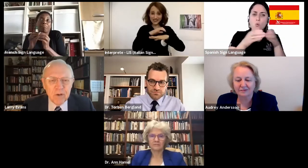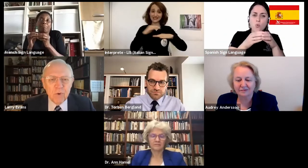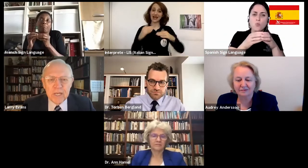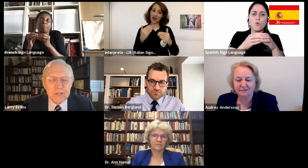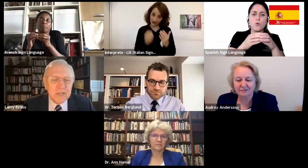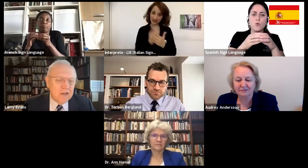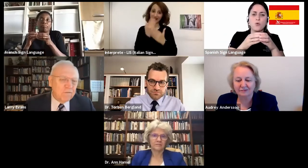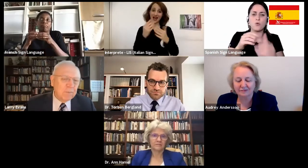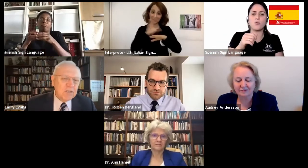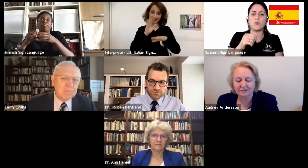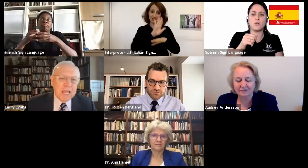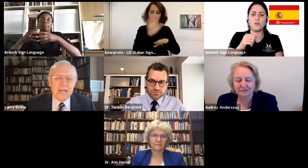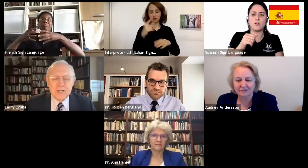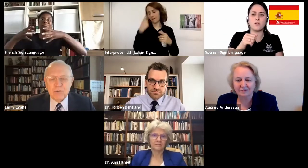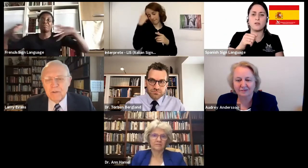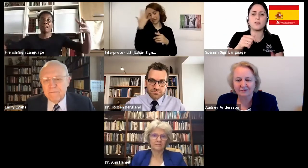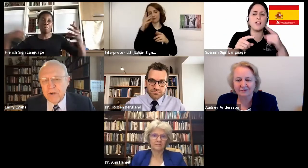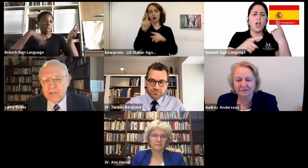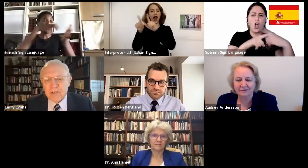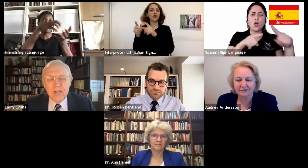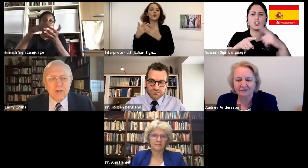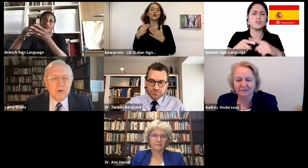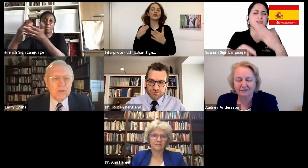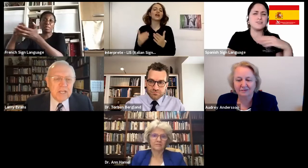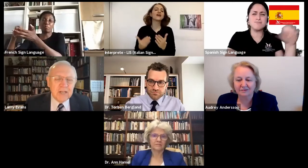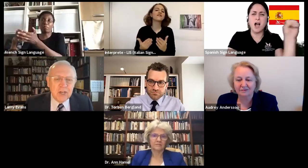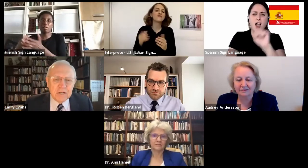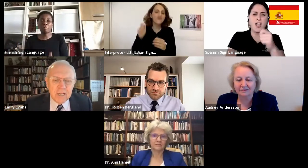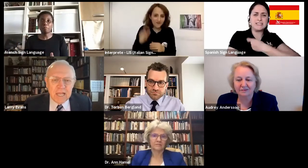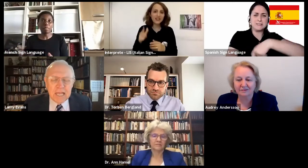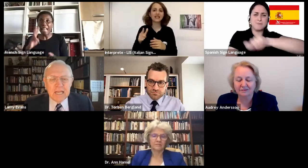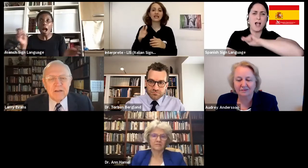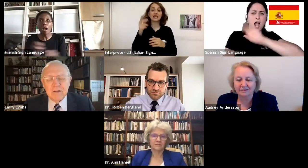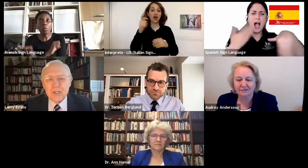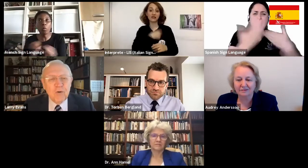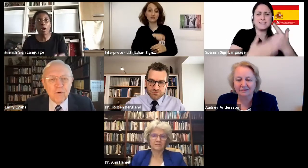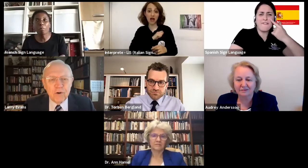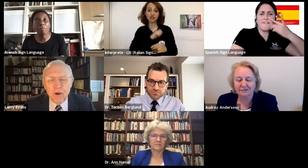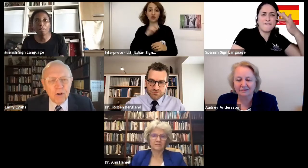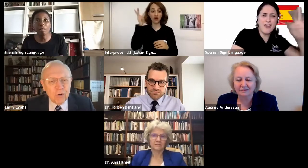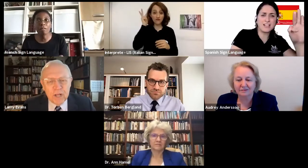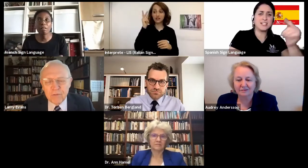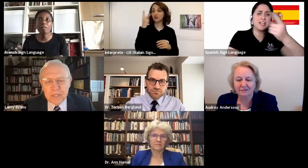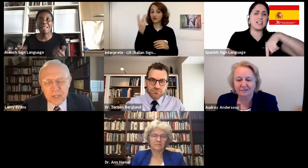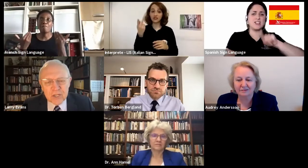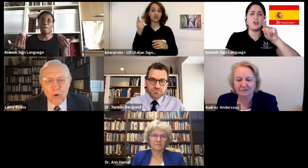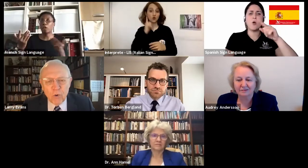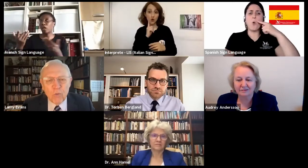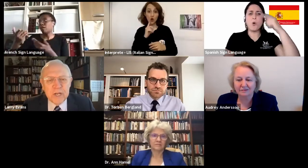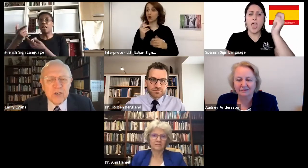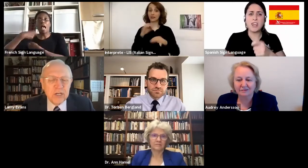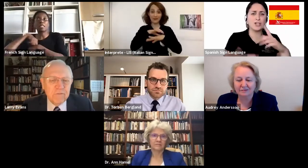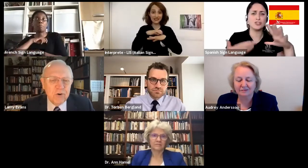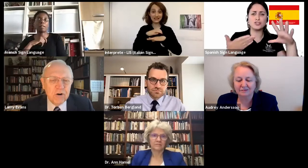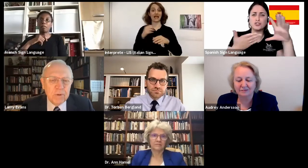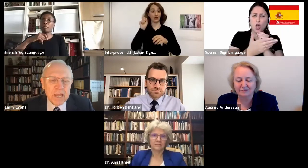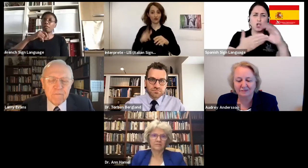ways, from the Spanish to the French to the Kenyan and so forth, all around this whole